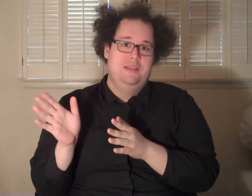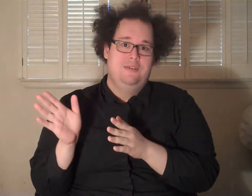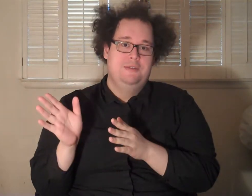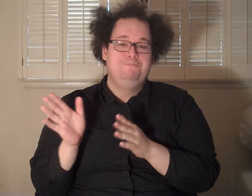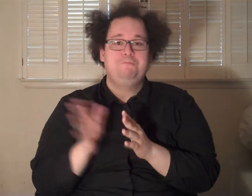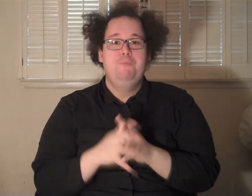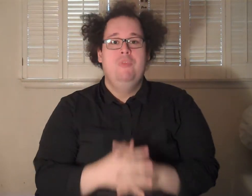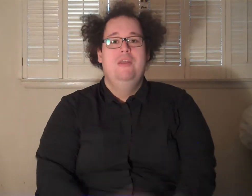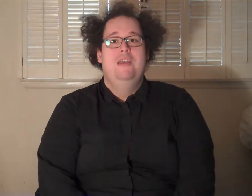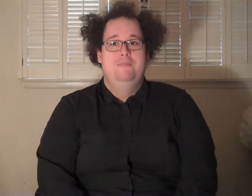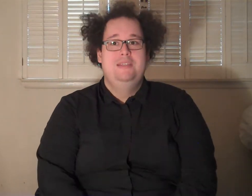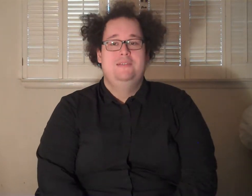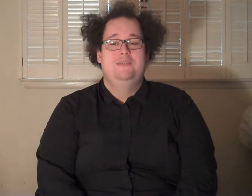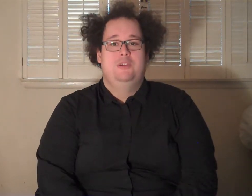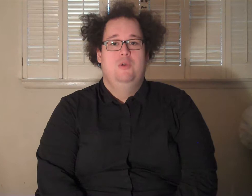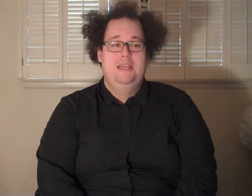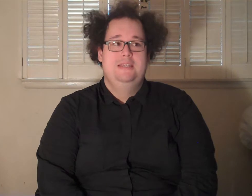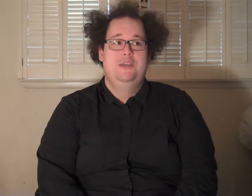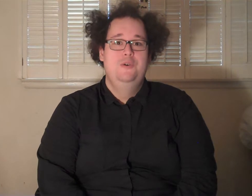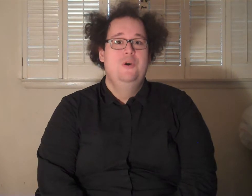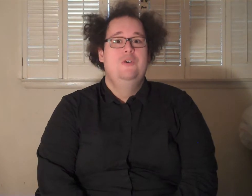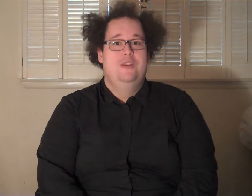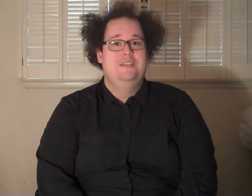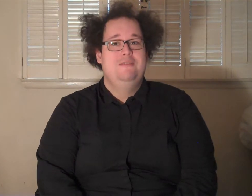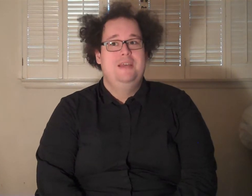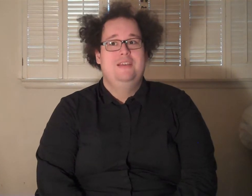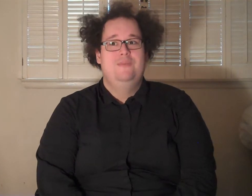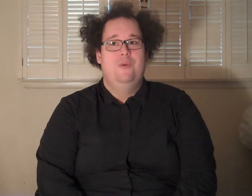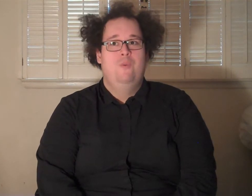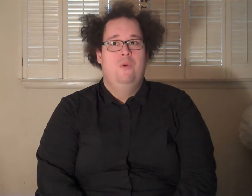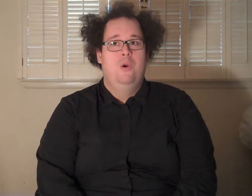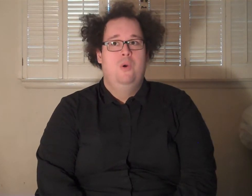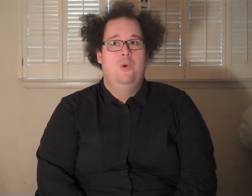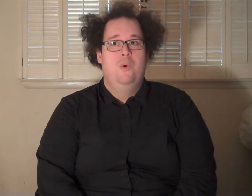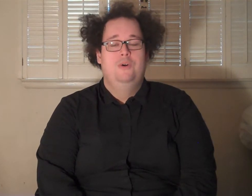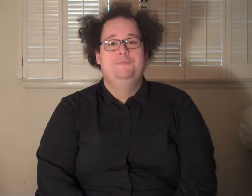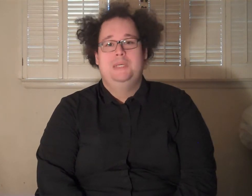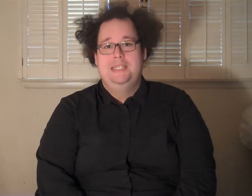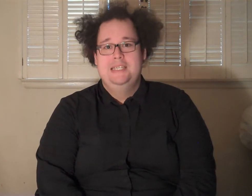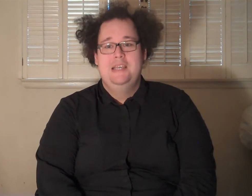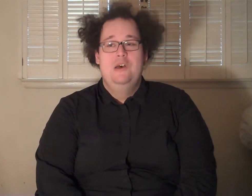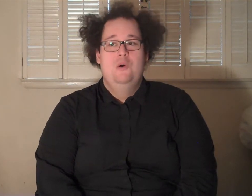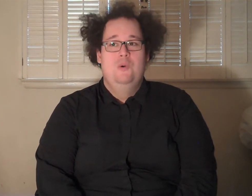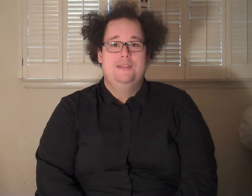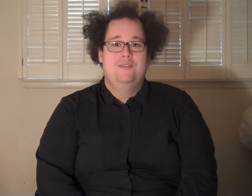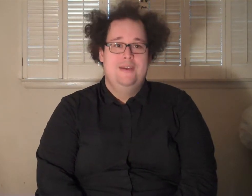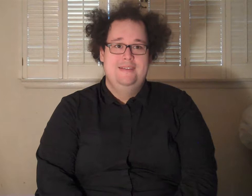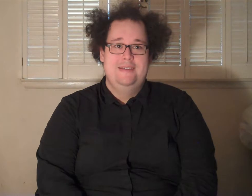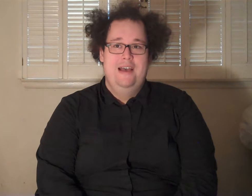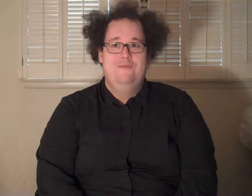miniseries. And the miniseries was crazy too. When I saw it back then, I'm like, whoa. But this was crazy. I